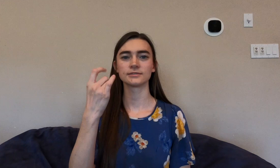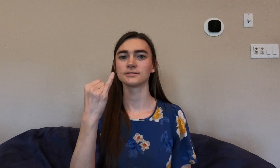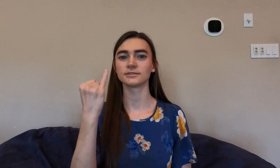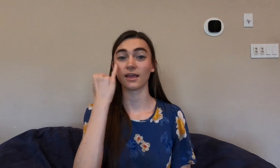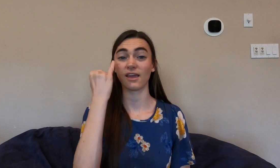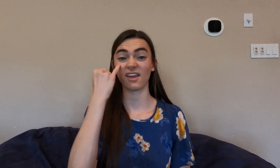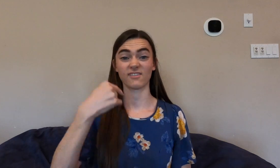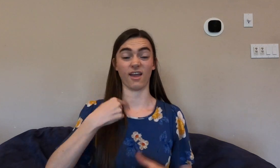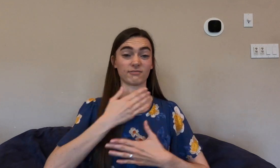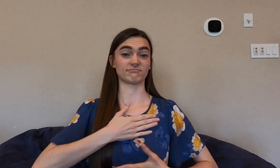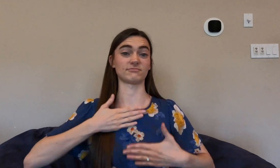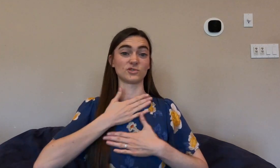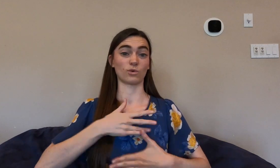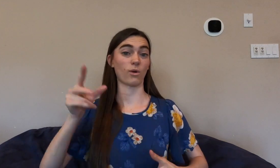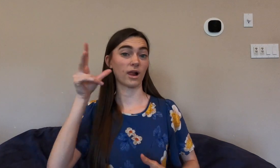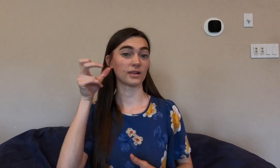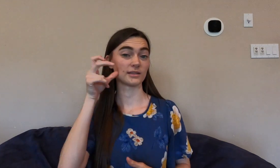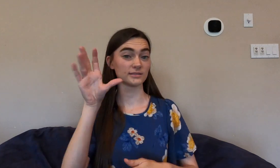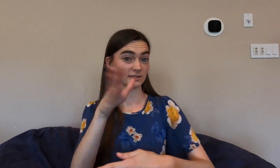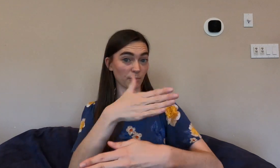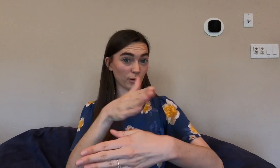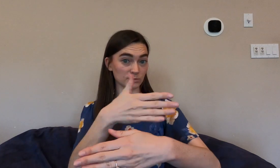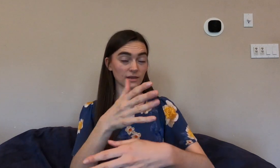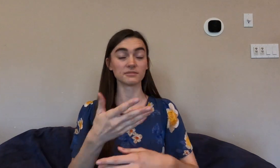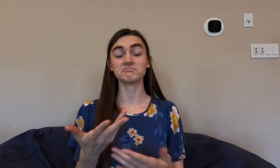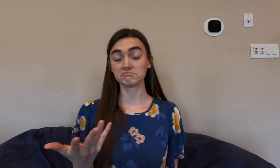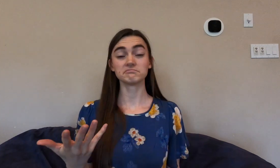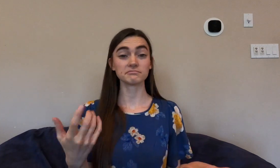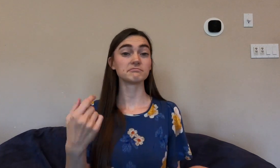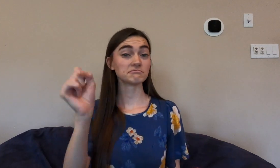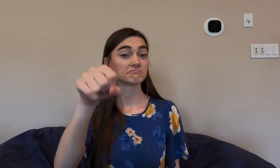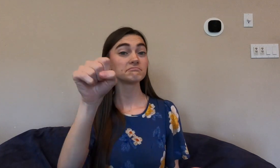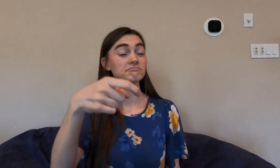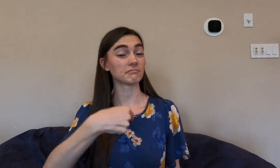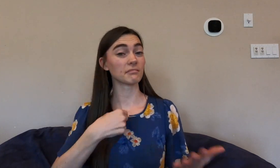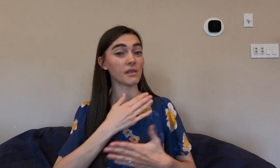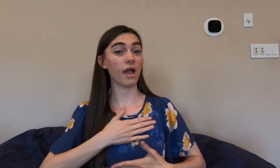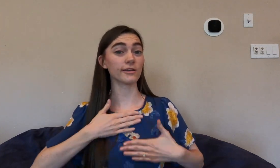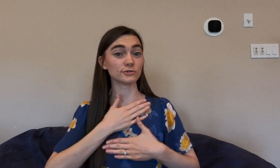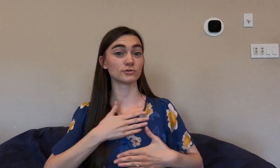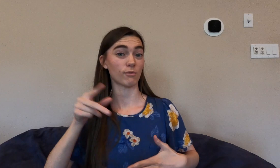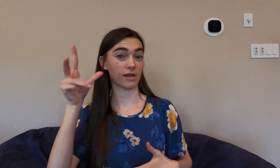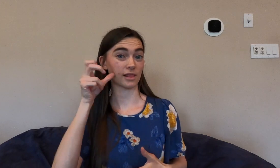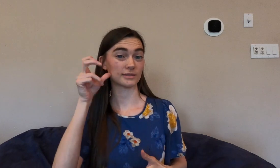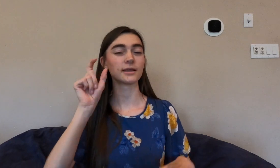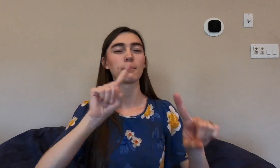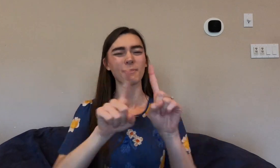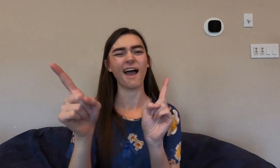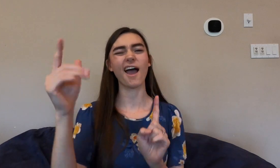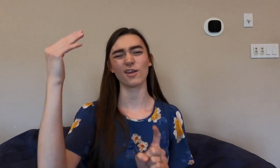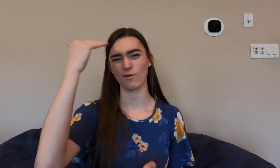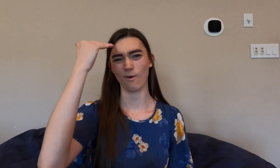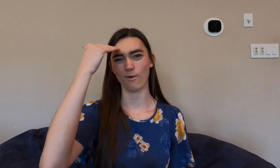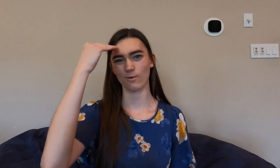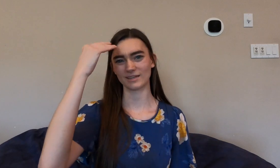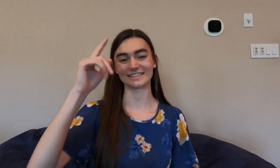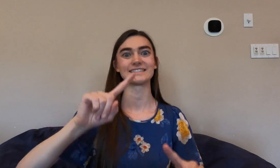me if I enjoy listening to music. And yes I enjoy listening but I know